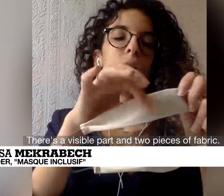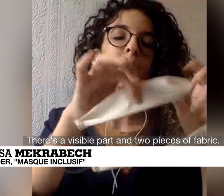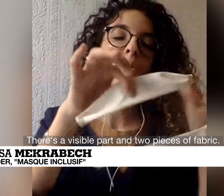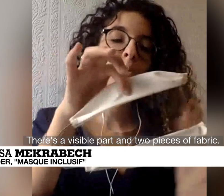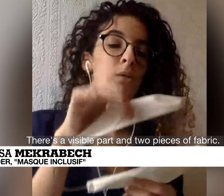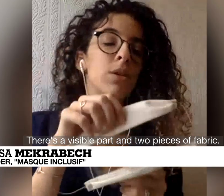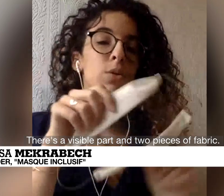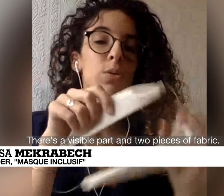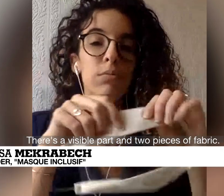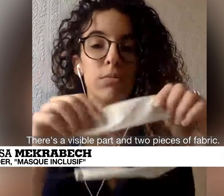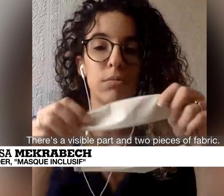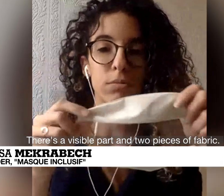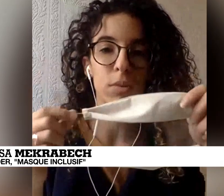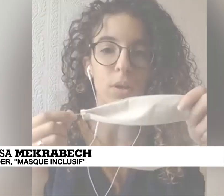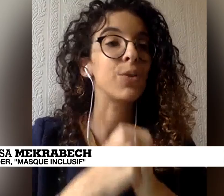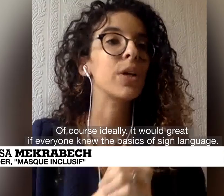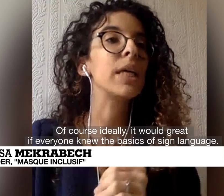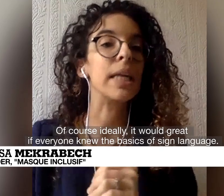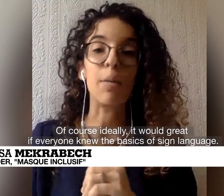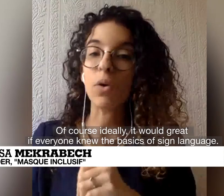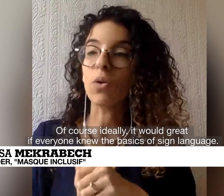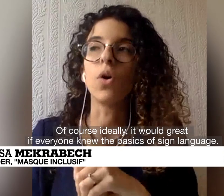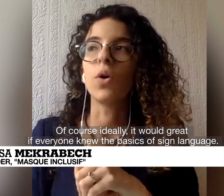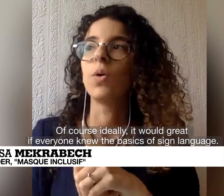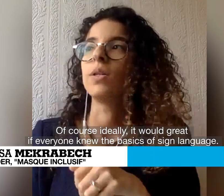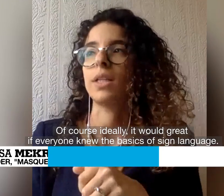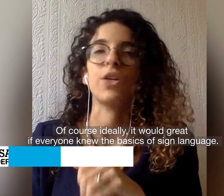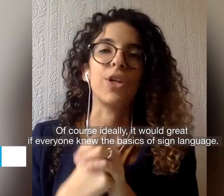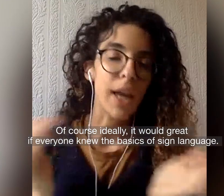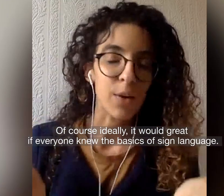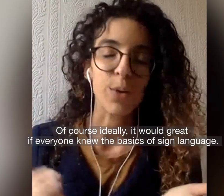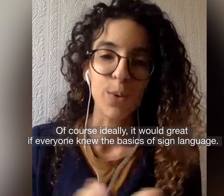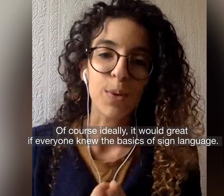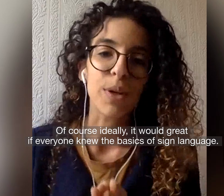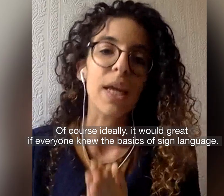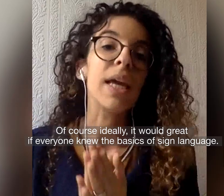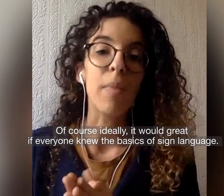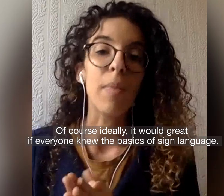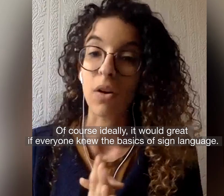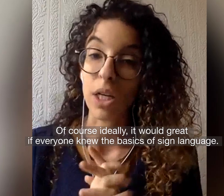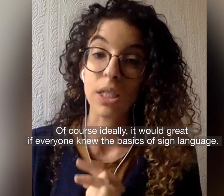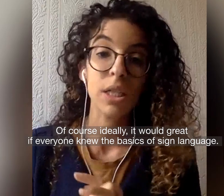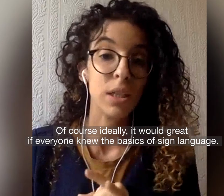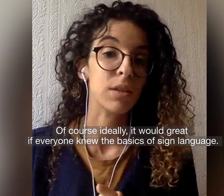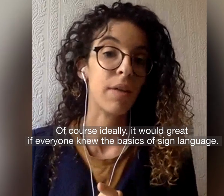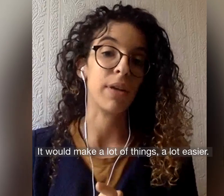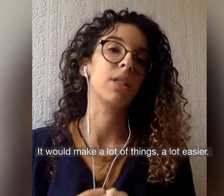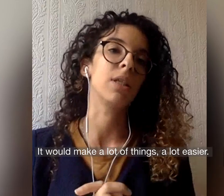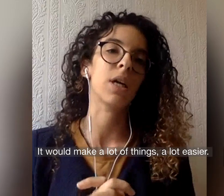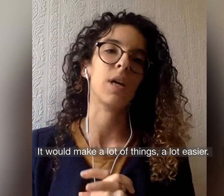Two pieces of Of course, ideally, it would be great that everyone has a basis for signs. It would facilitate